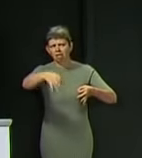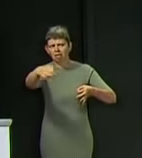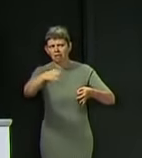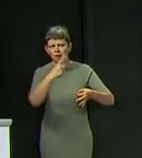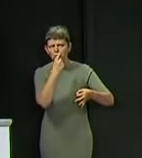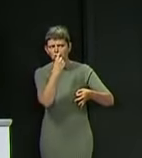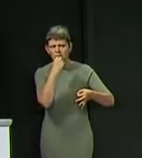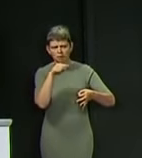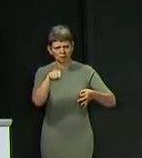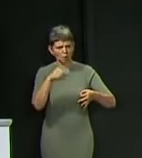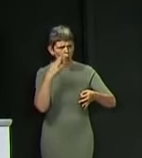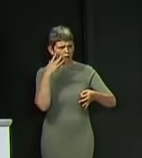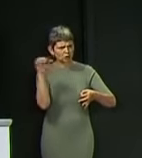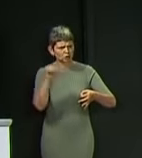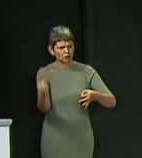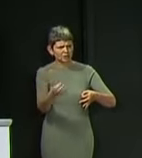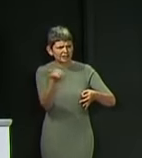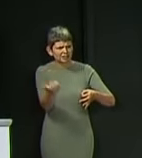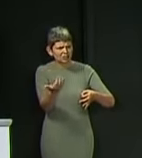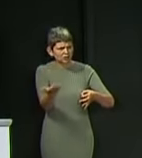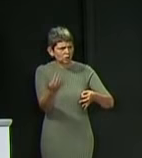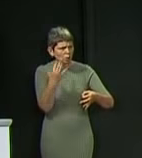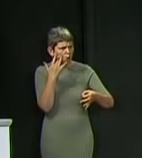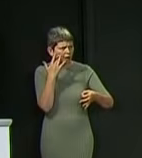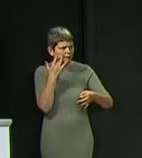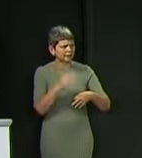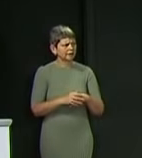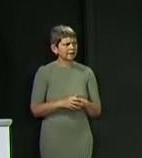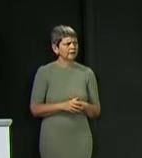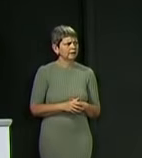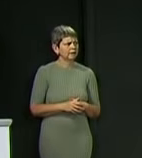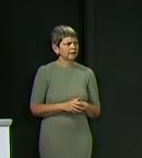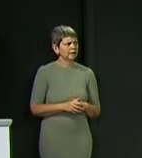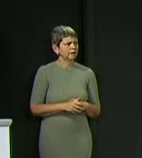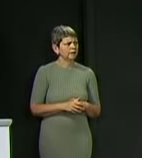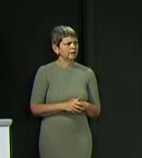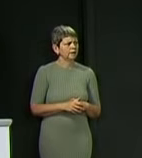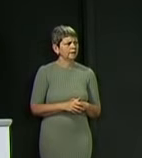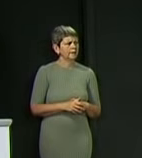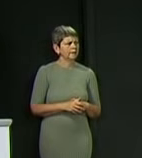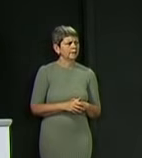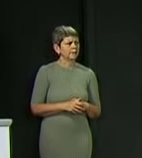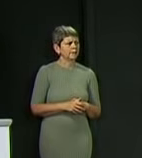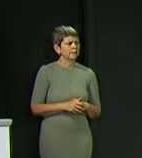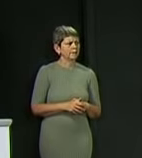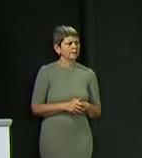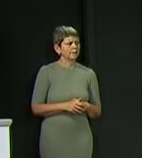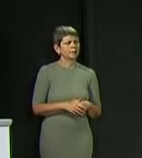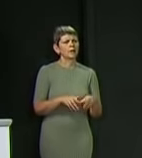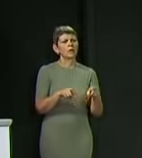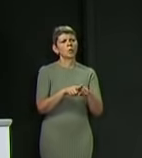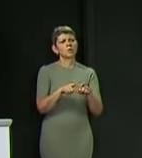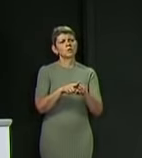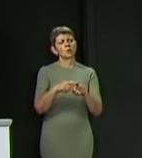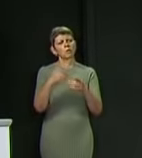these to be completed? And on the issue of it becoming mandatory for hospitality businesses to collect contact details, what should those